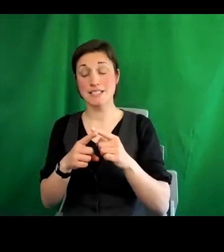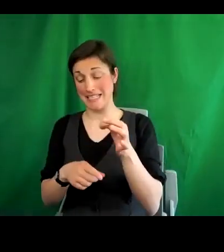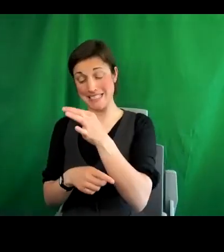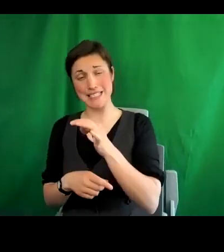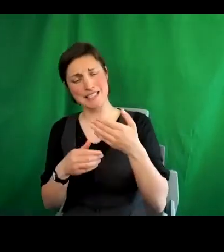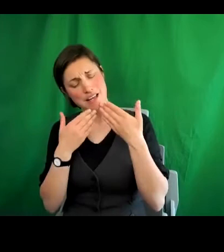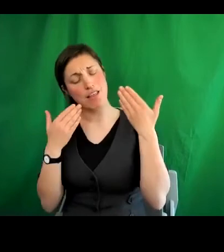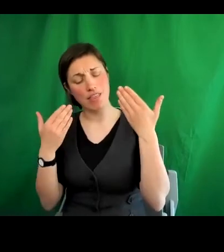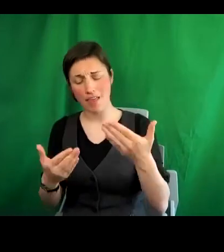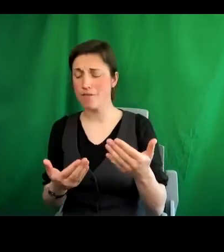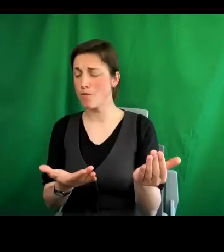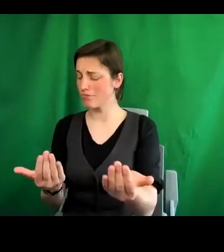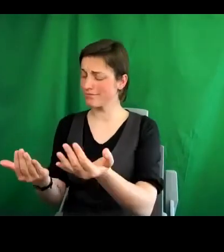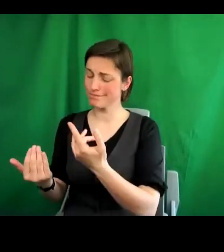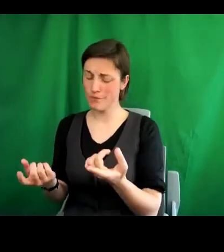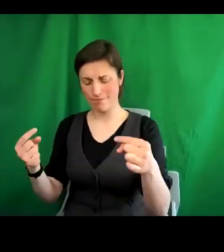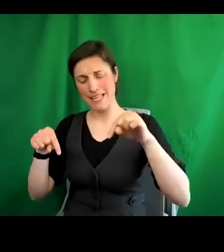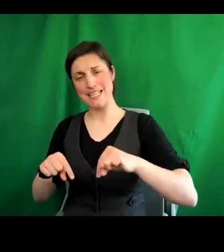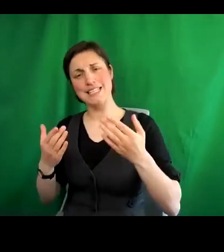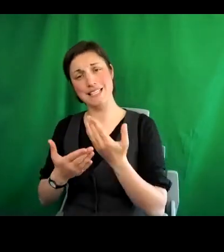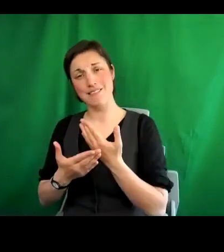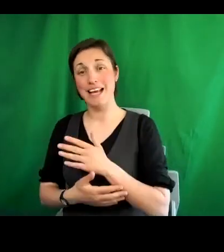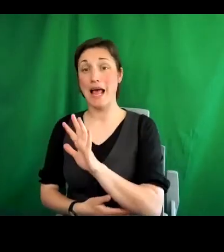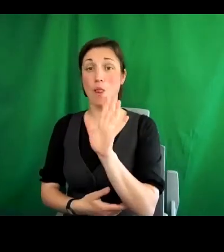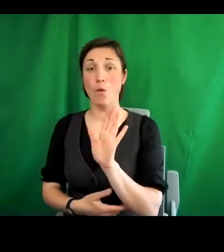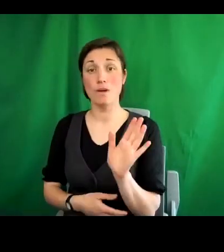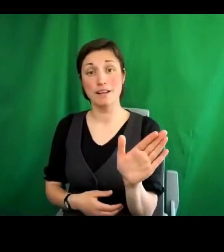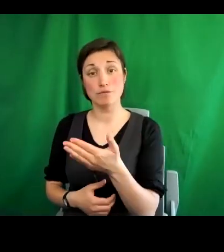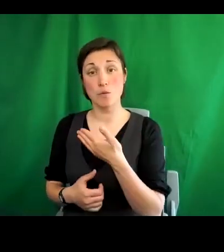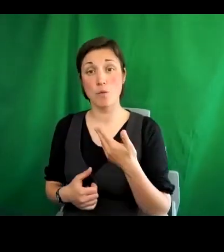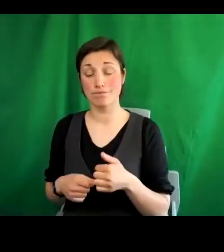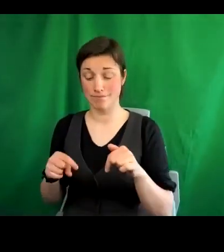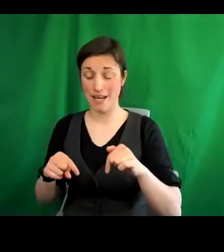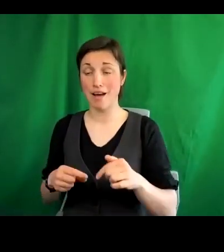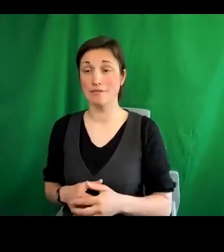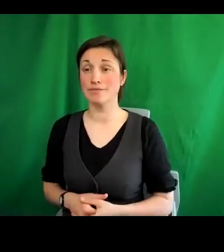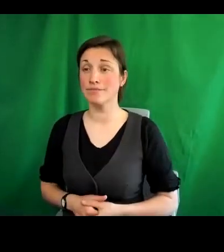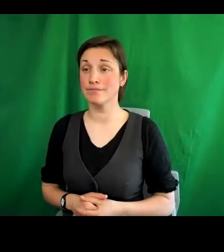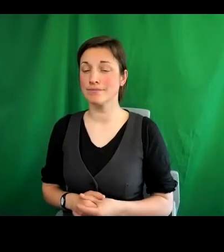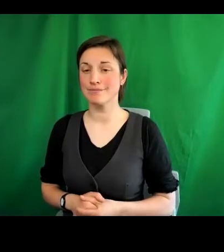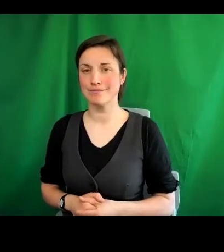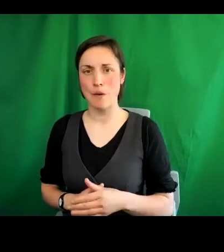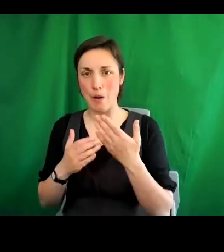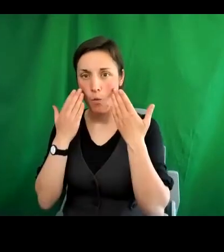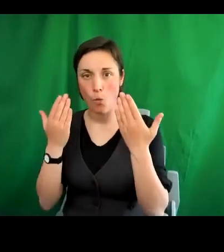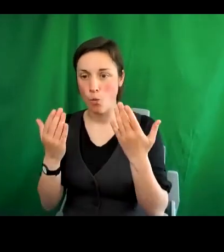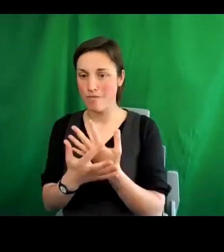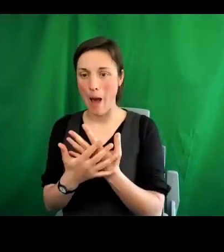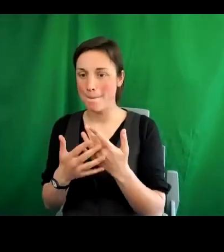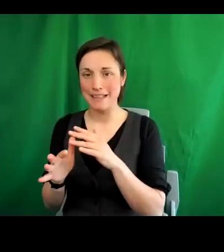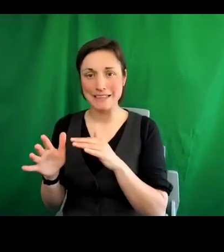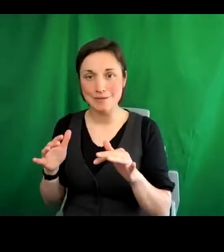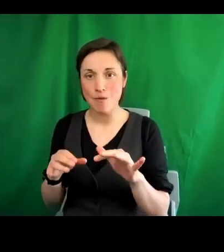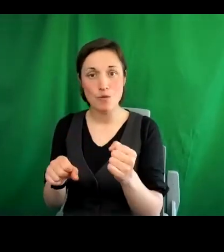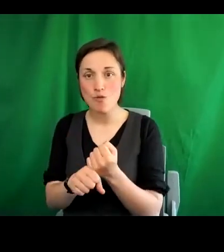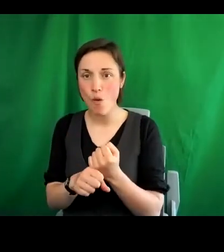to join you this evening and hello to everyone who's on this call. I don't know how many calls like this you